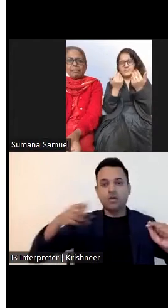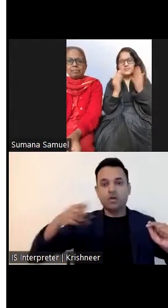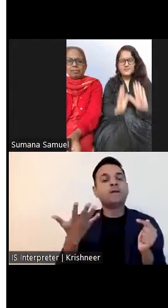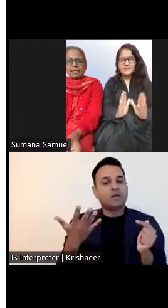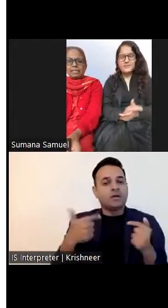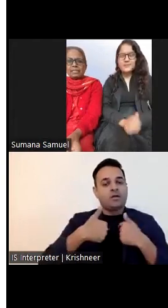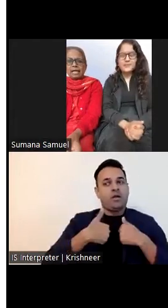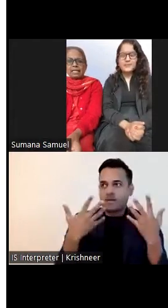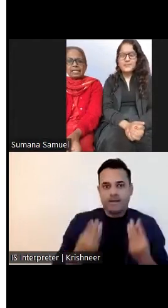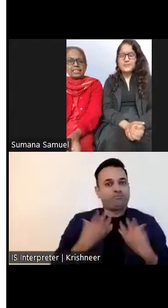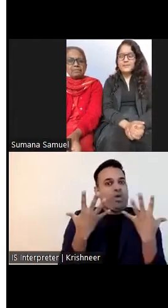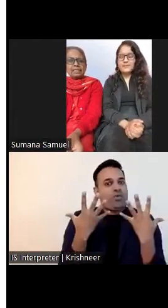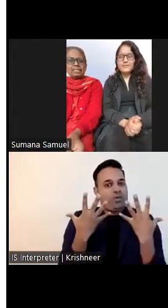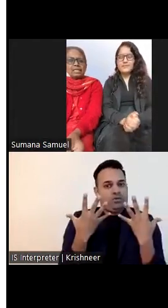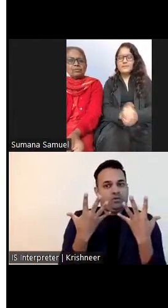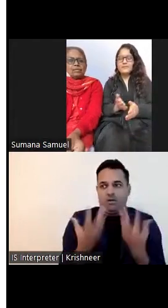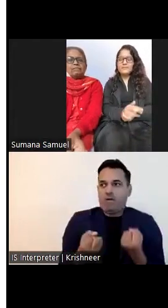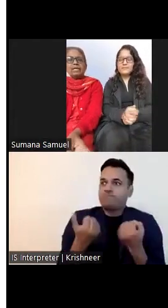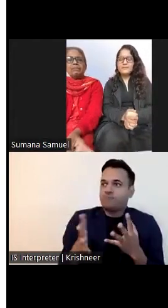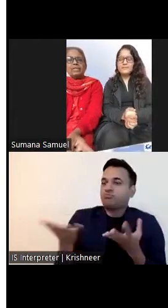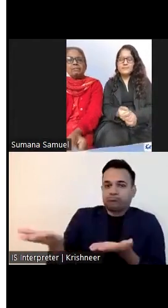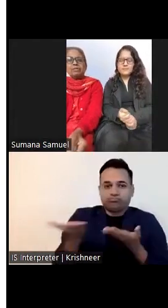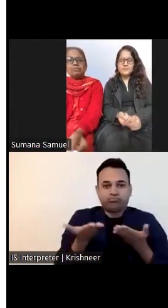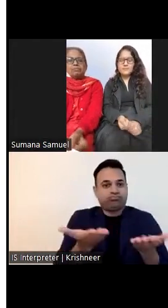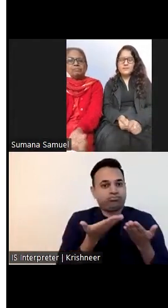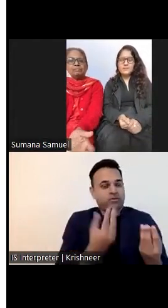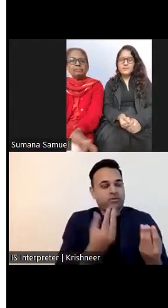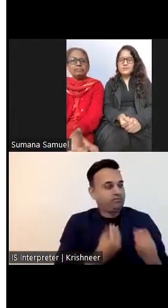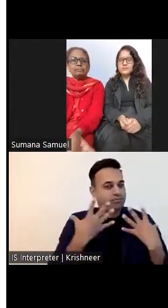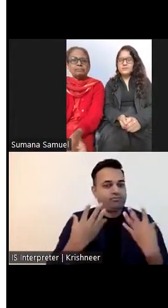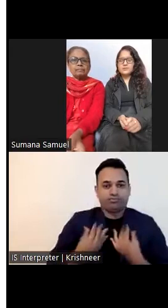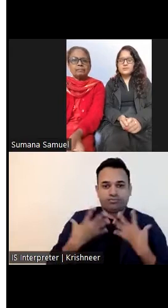climb mountains and achieve things I could never have dreamed of.